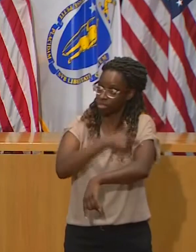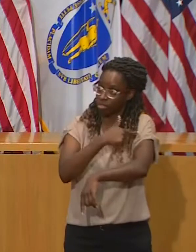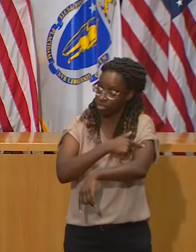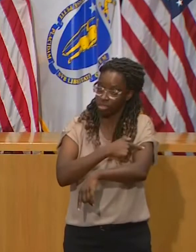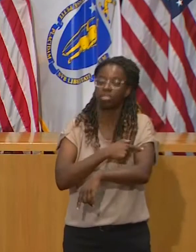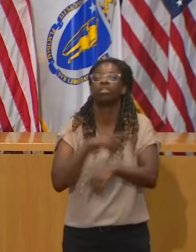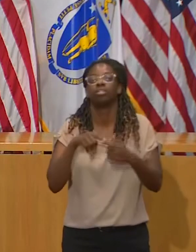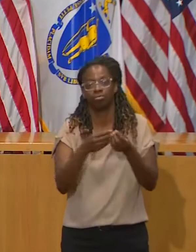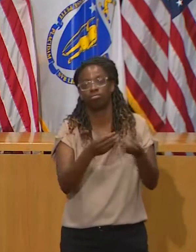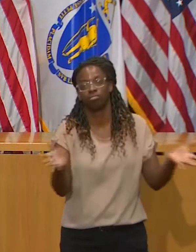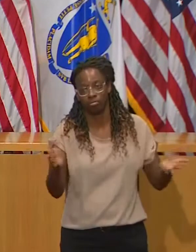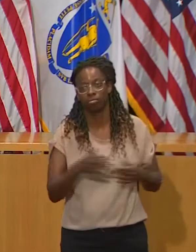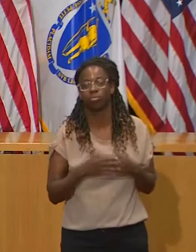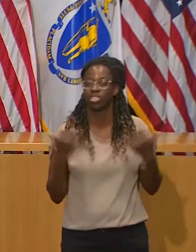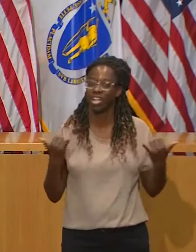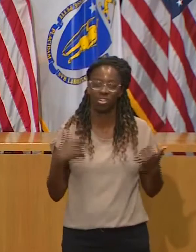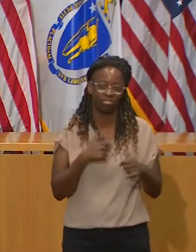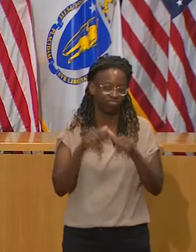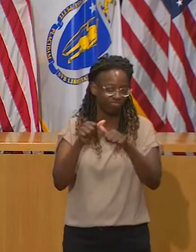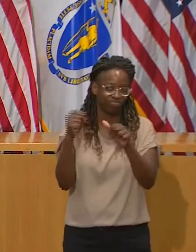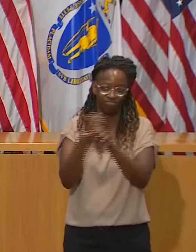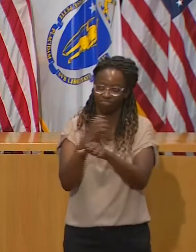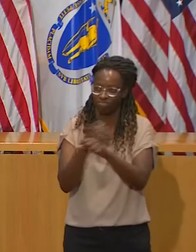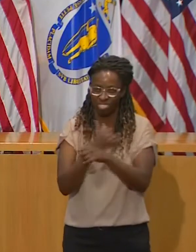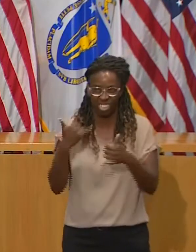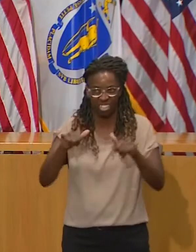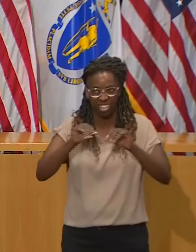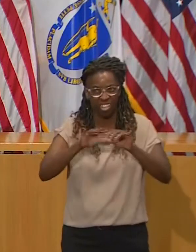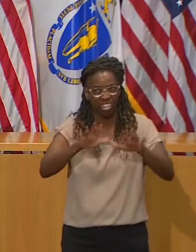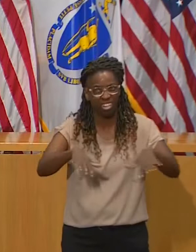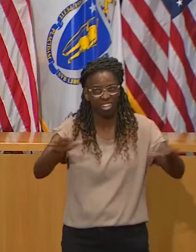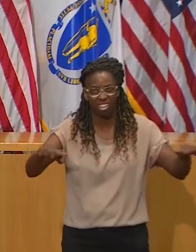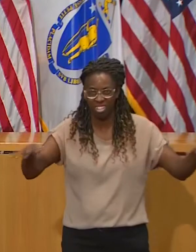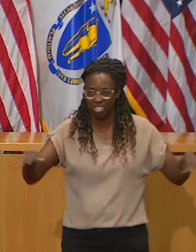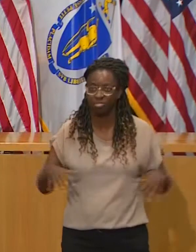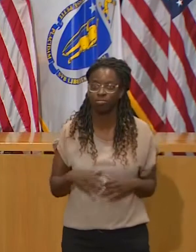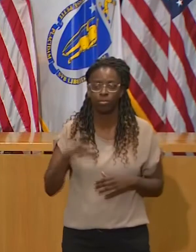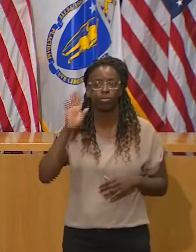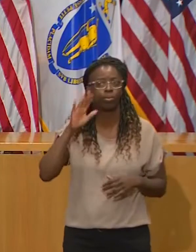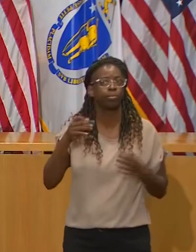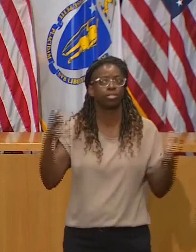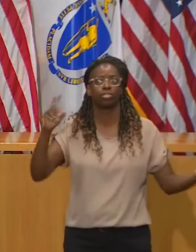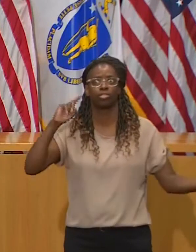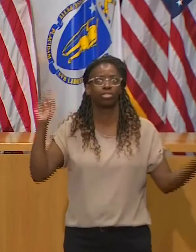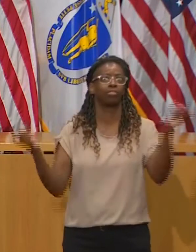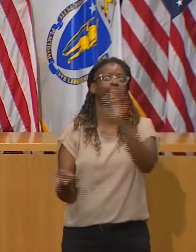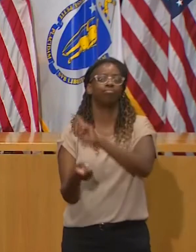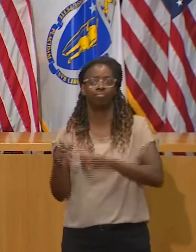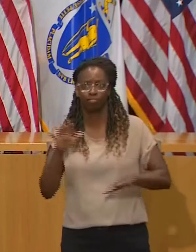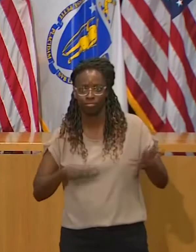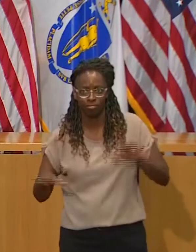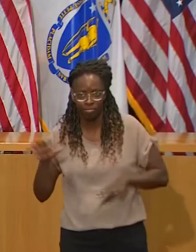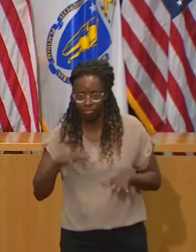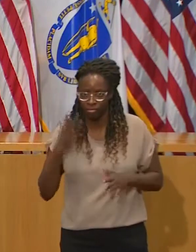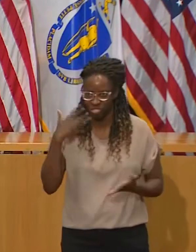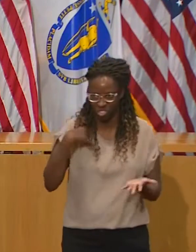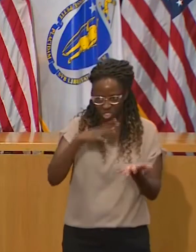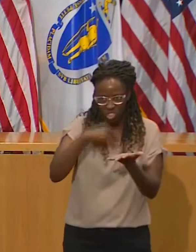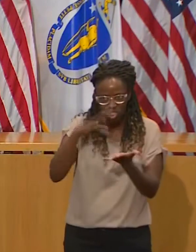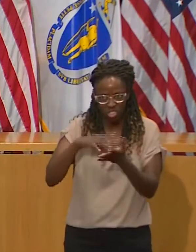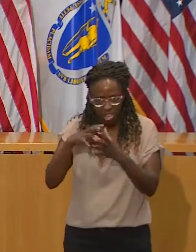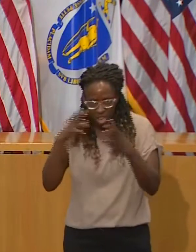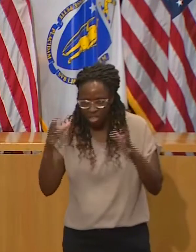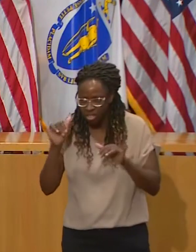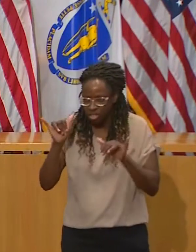changed. And today we know far more about it than we did last spring. We have more resources like PPE, testing and tracing